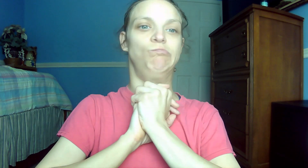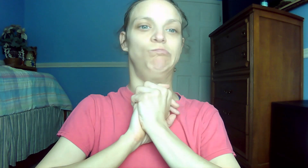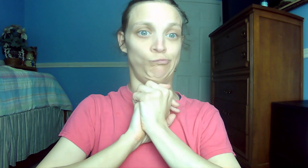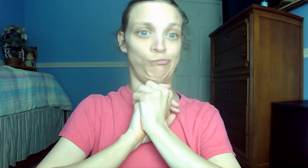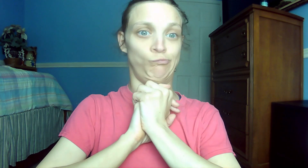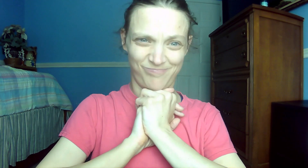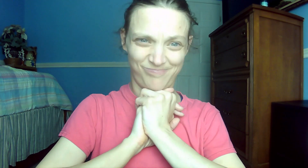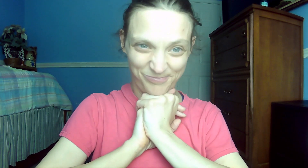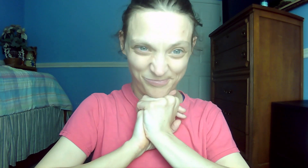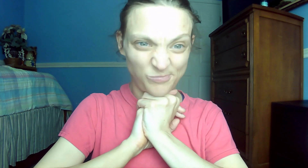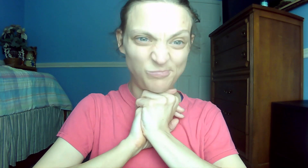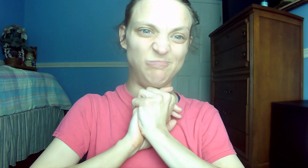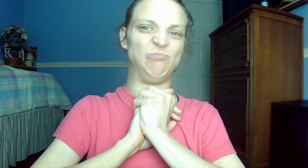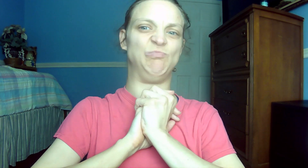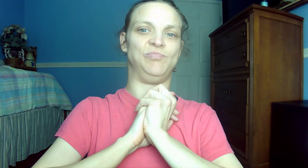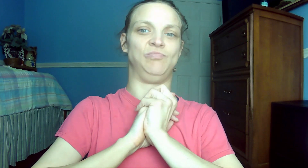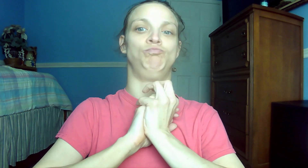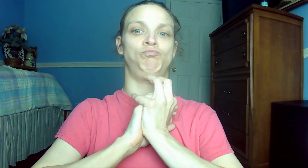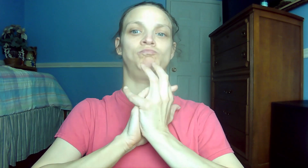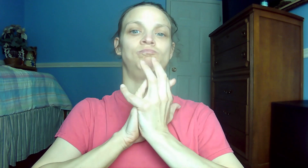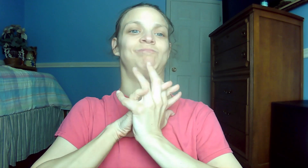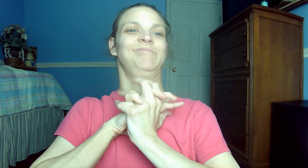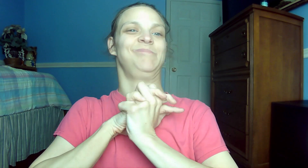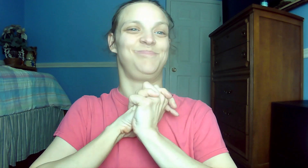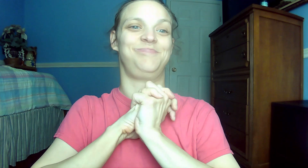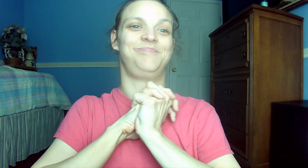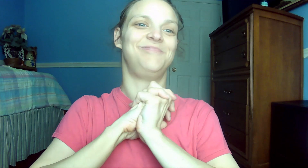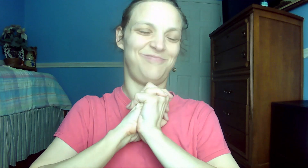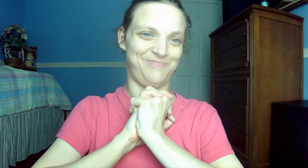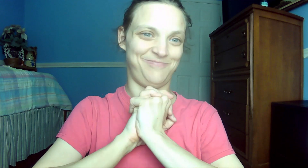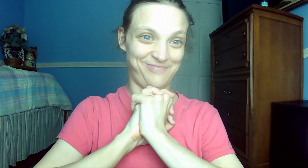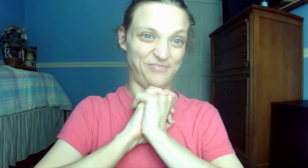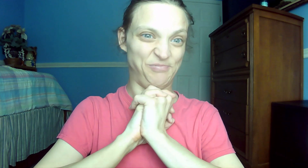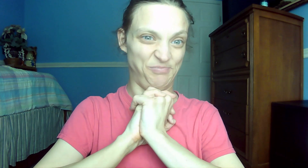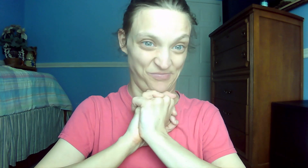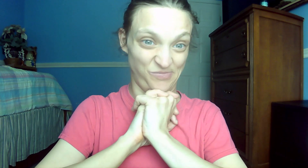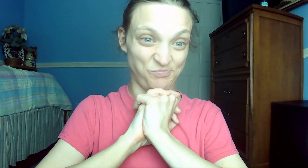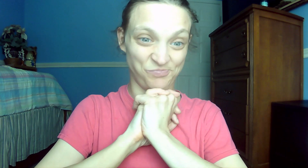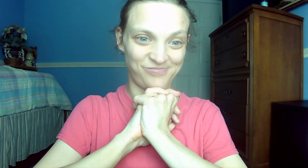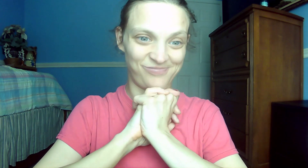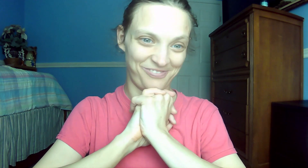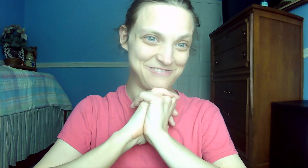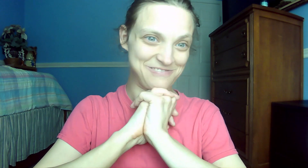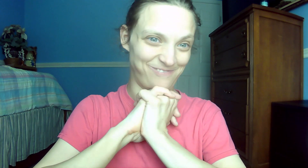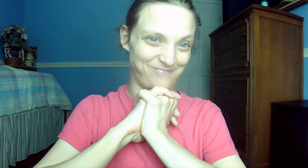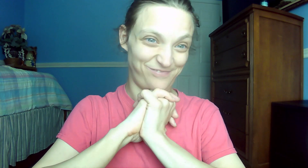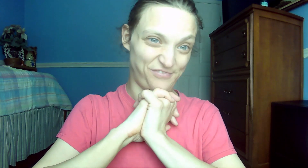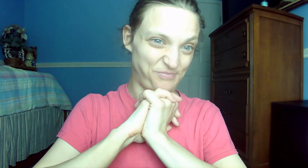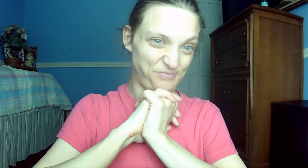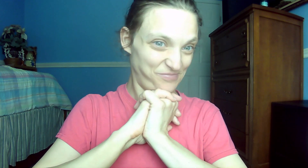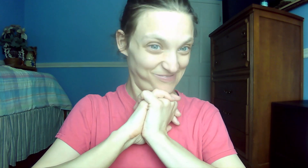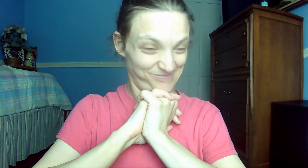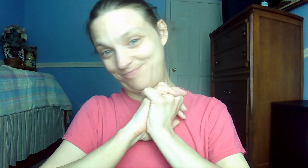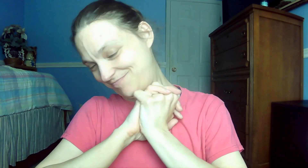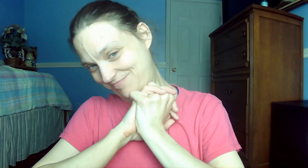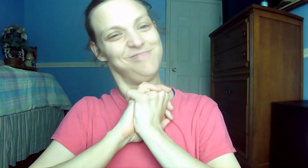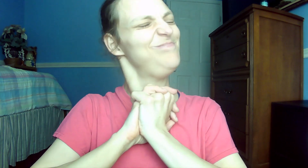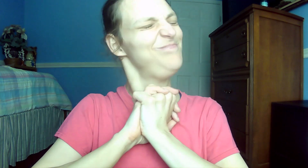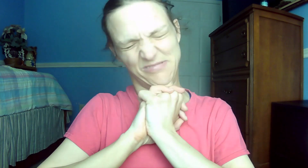to the ends of the earth. 64. Romans 12.2 Do not conform to the pattern of this world, but be